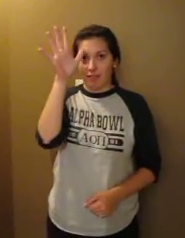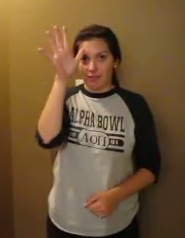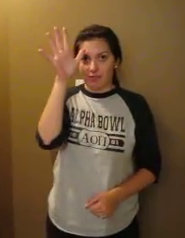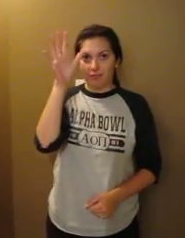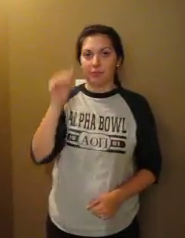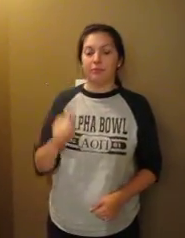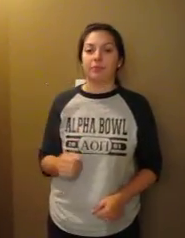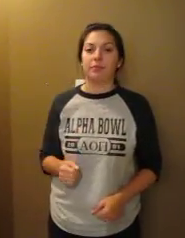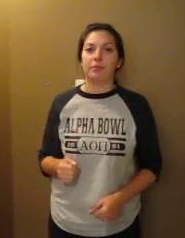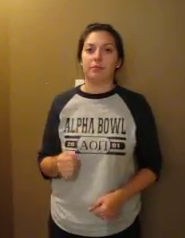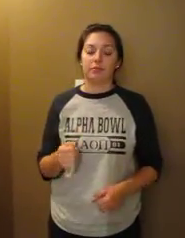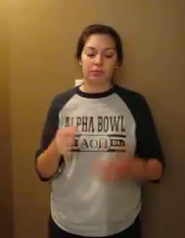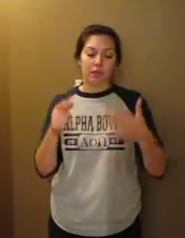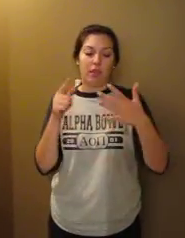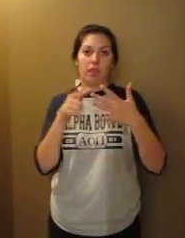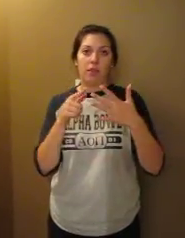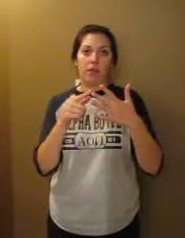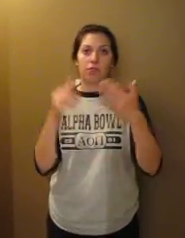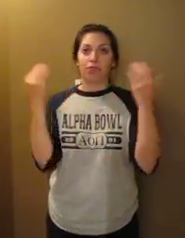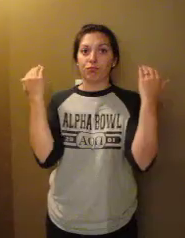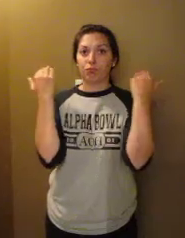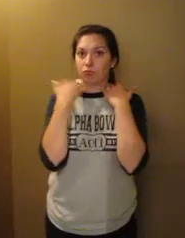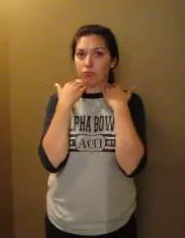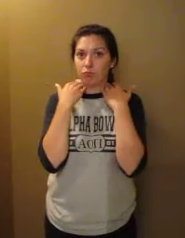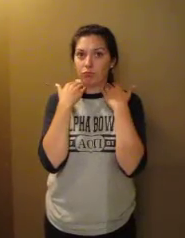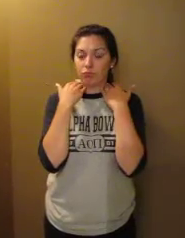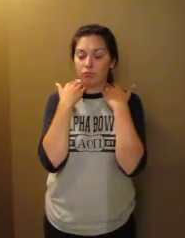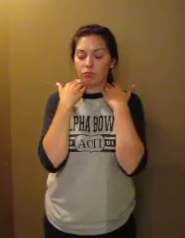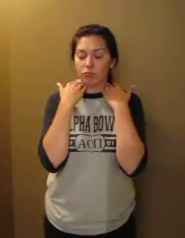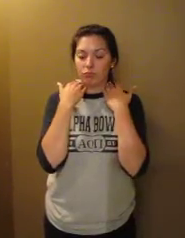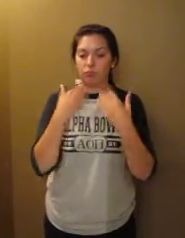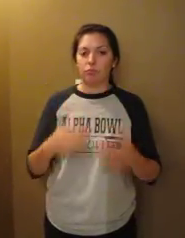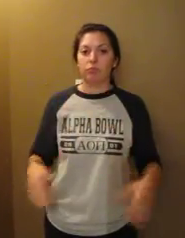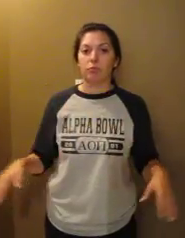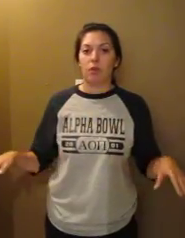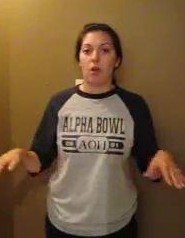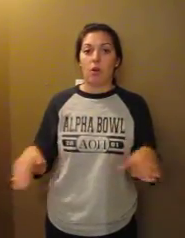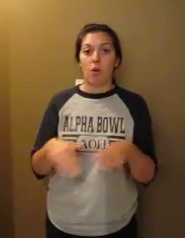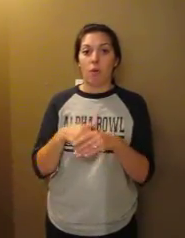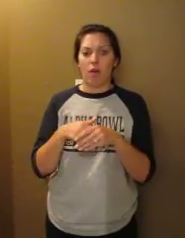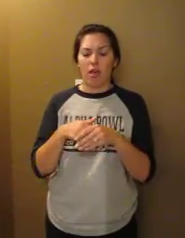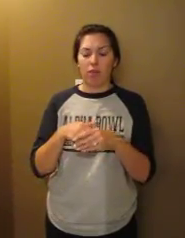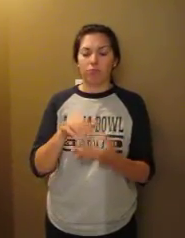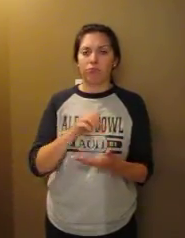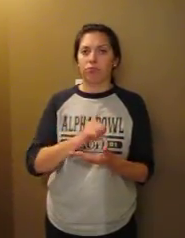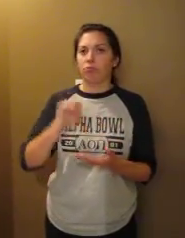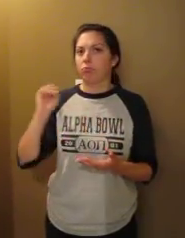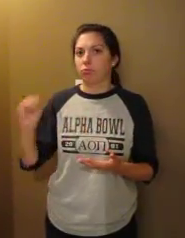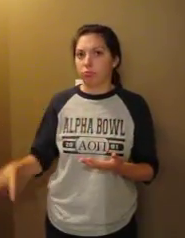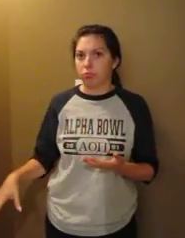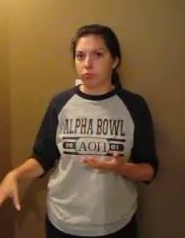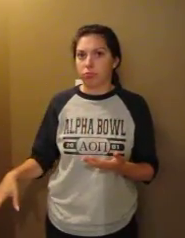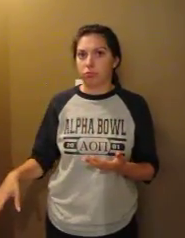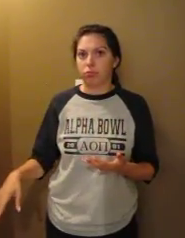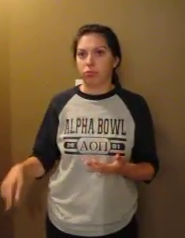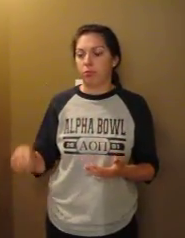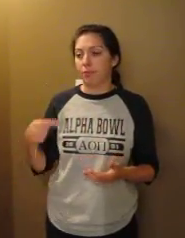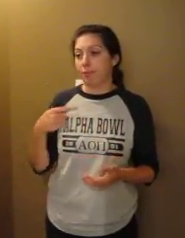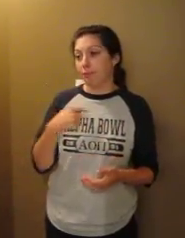they didn't have that last year, so I'm thinking they probably won that this year. But I'm sure in the next few days we'll be far in terms of that.